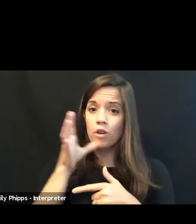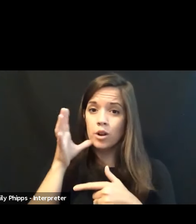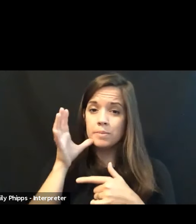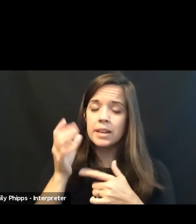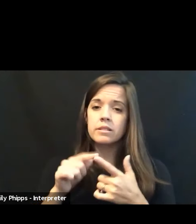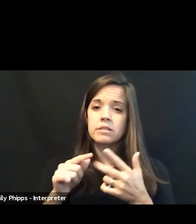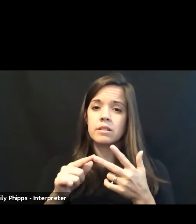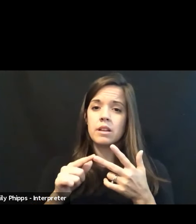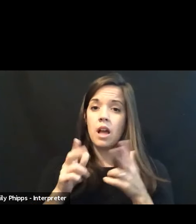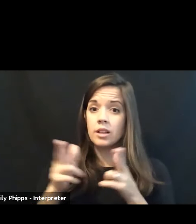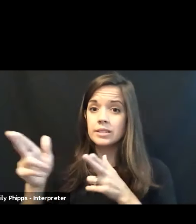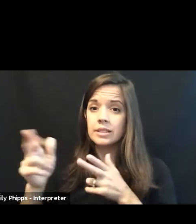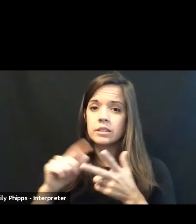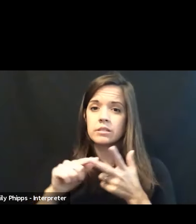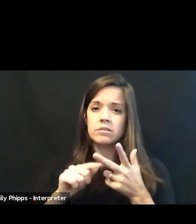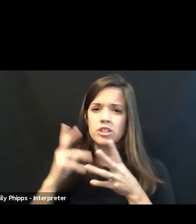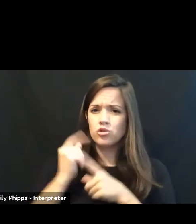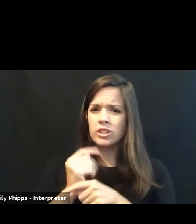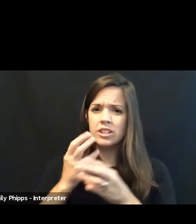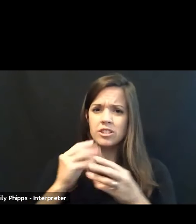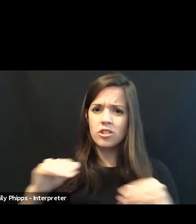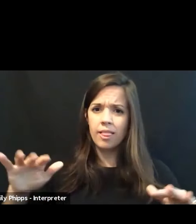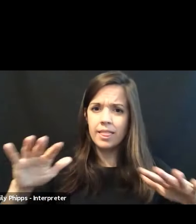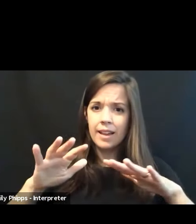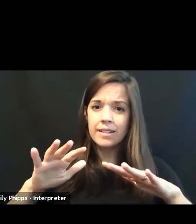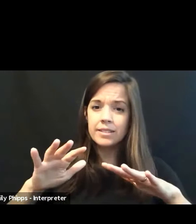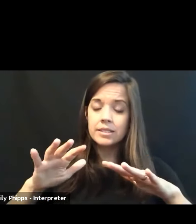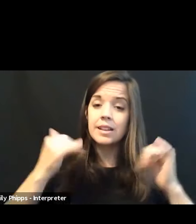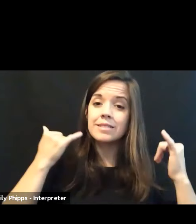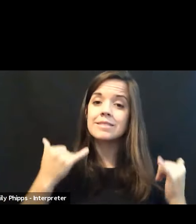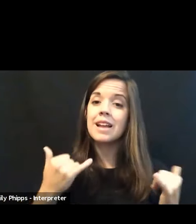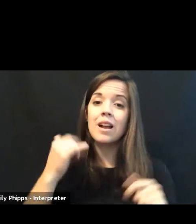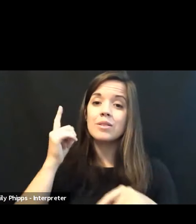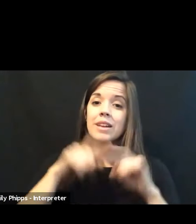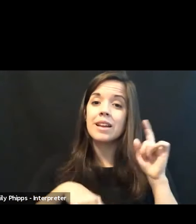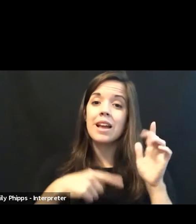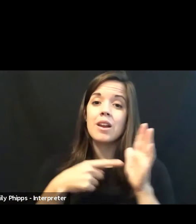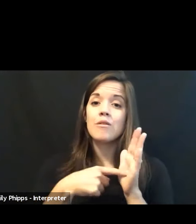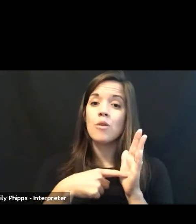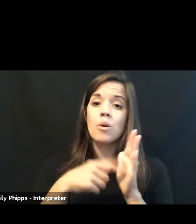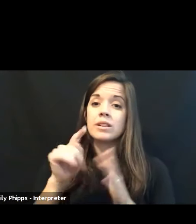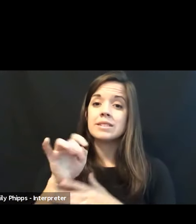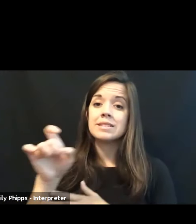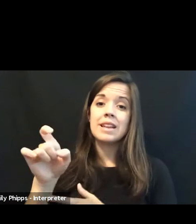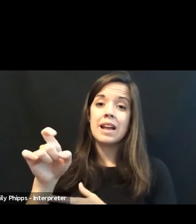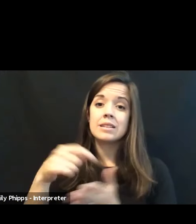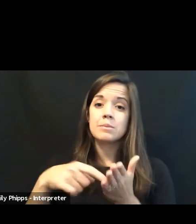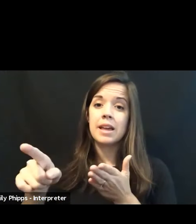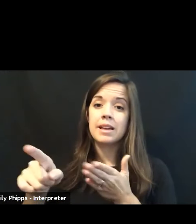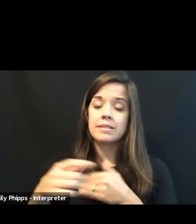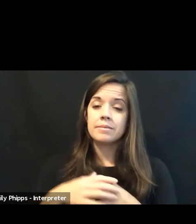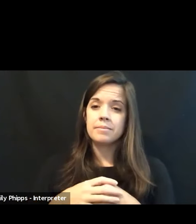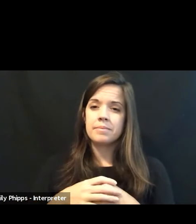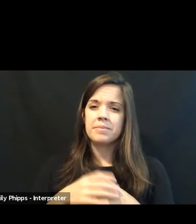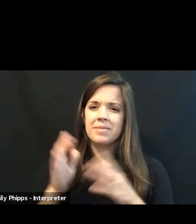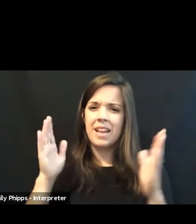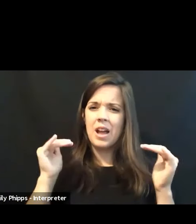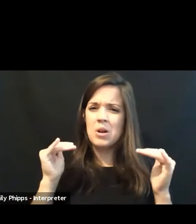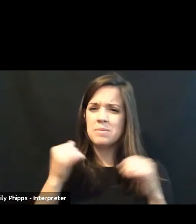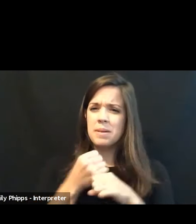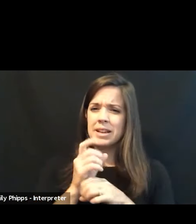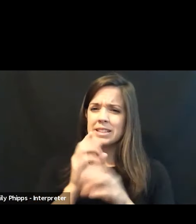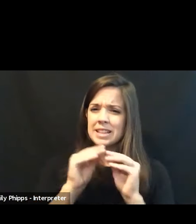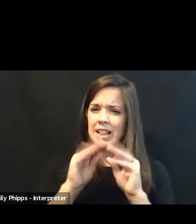traditional lands that they cannot now afford the tax base on. So I hope that makes it a little